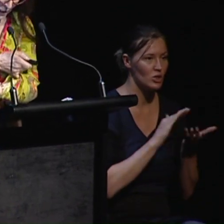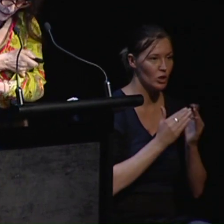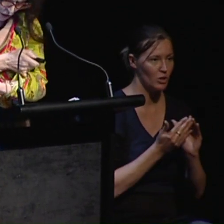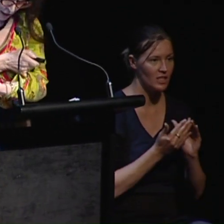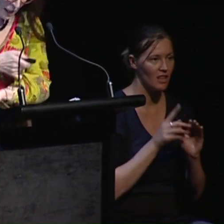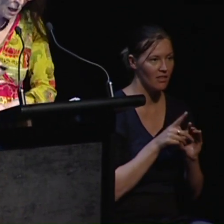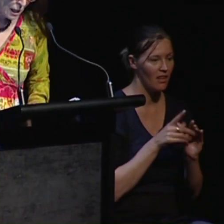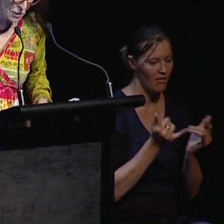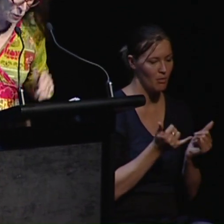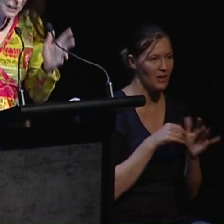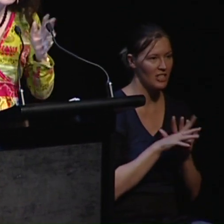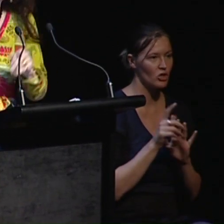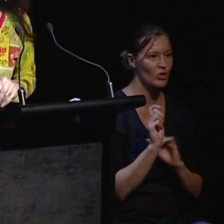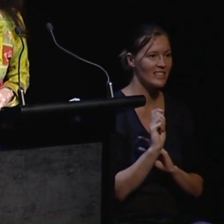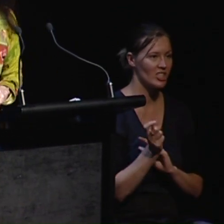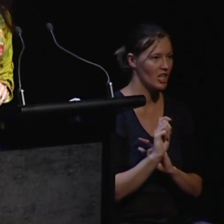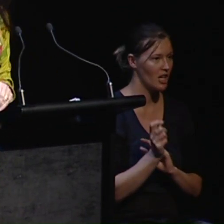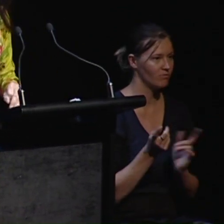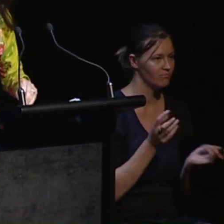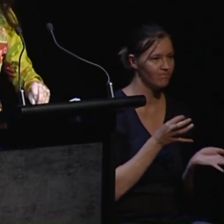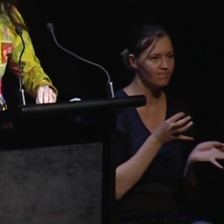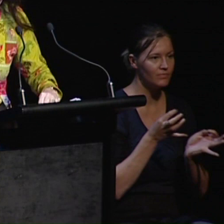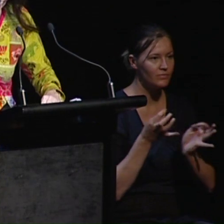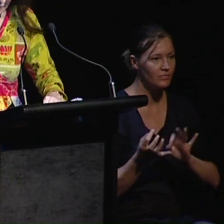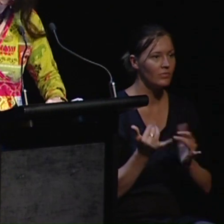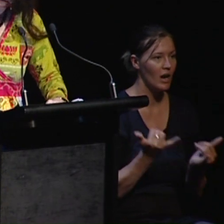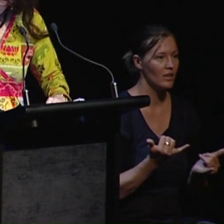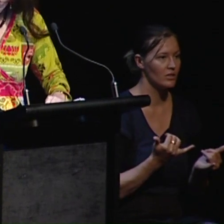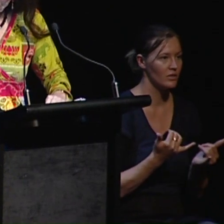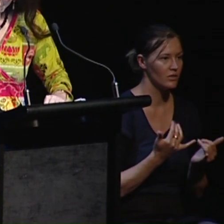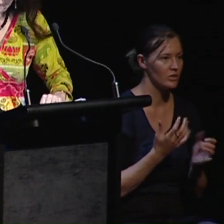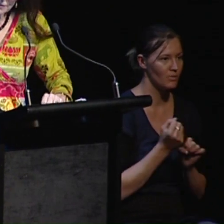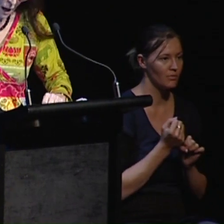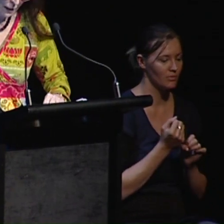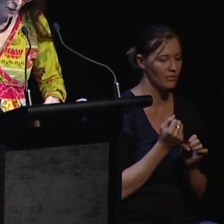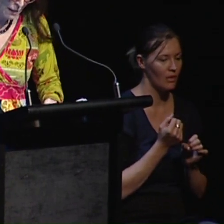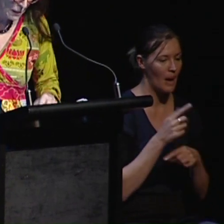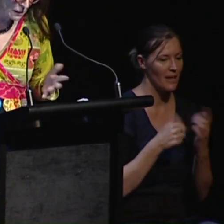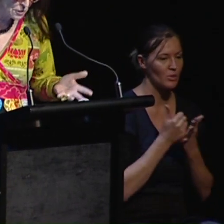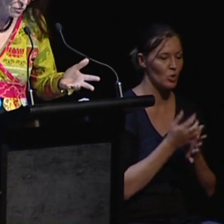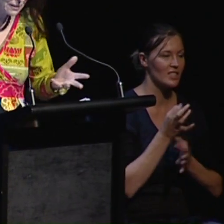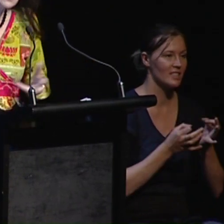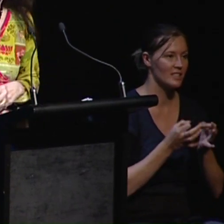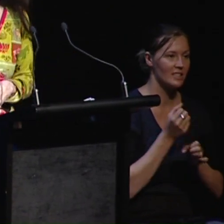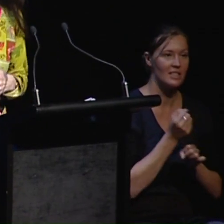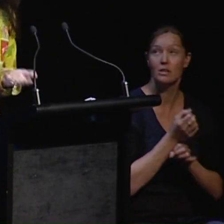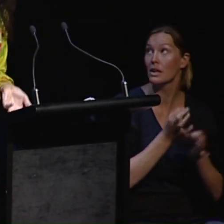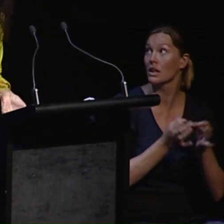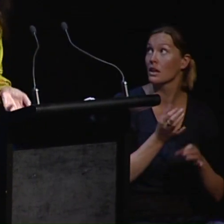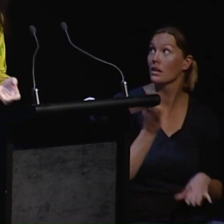state of transition associated with supported decision making. Now the following diagram illustrates